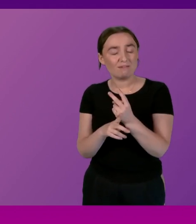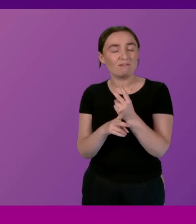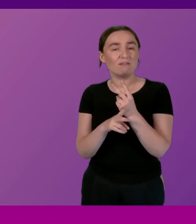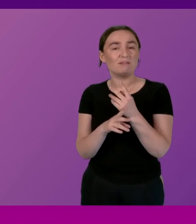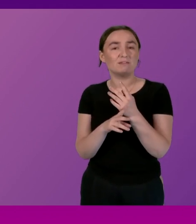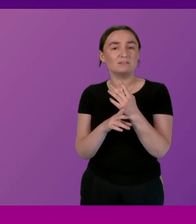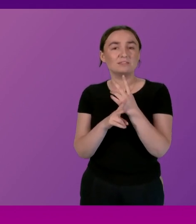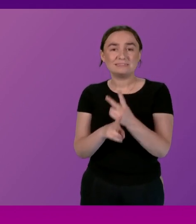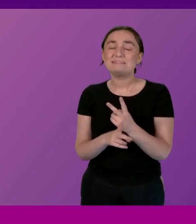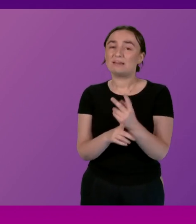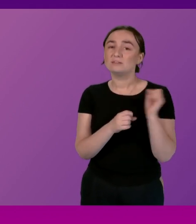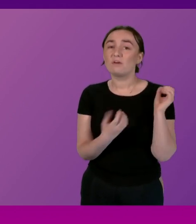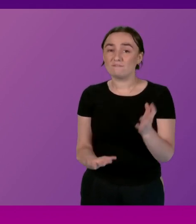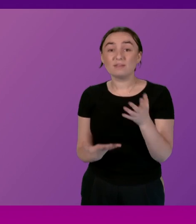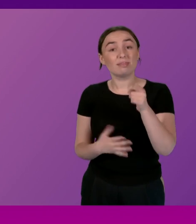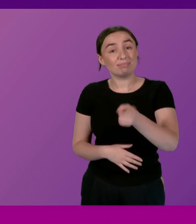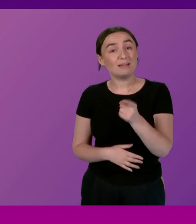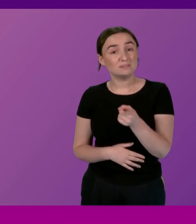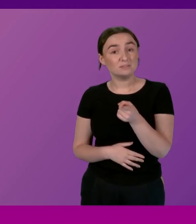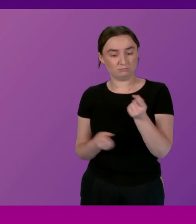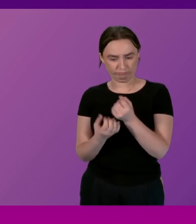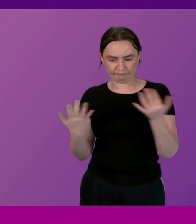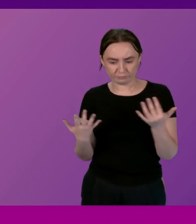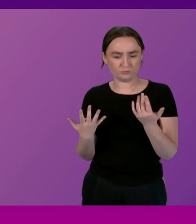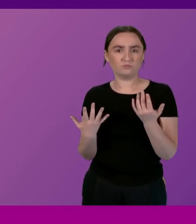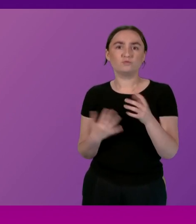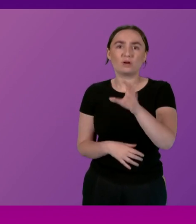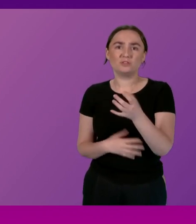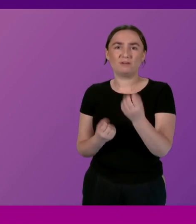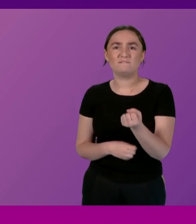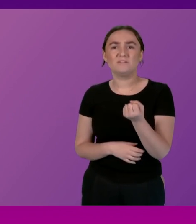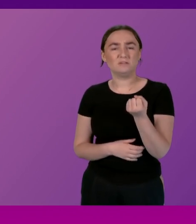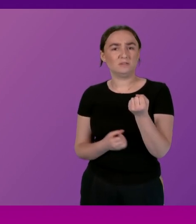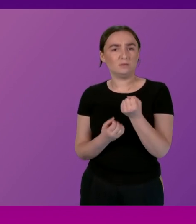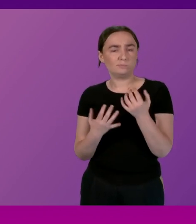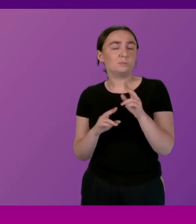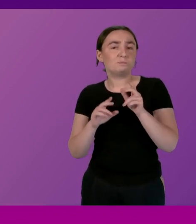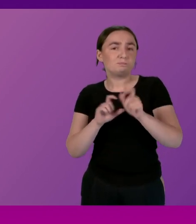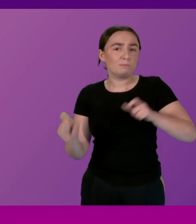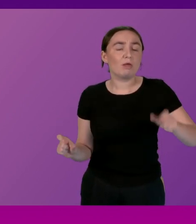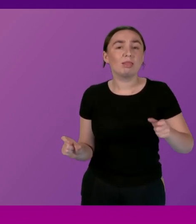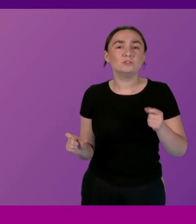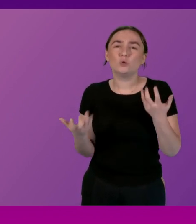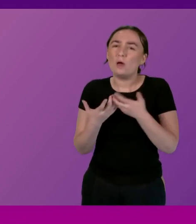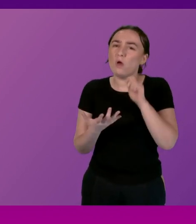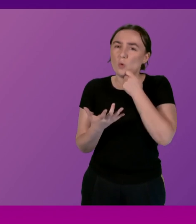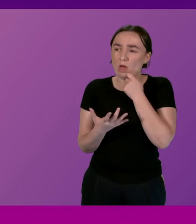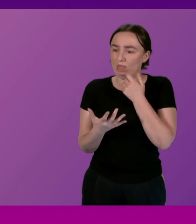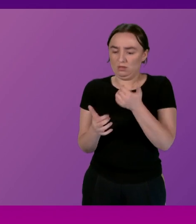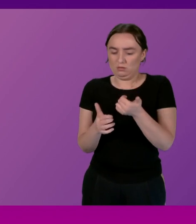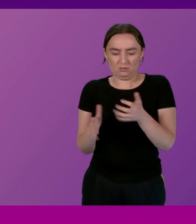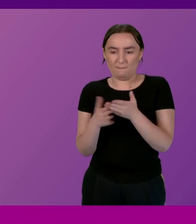lot for a country of 5.4 million people so I'm just wondering what steps the Scottish government will take to reform and declutter this very crowded public sector